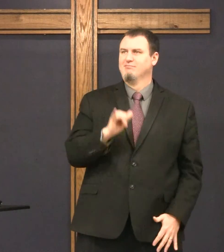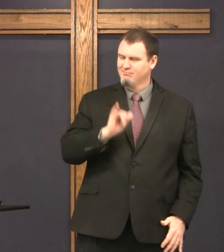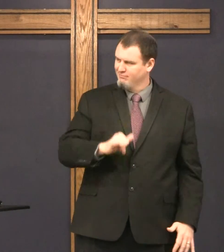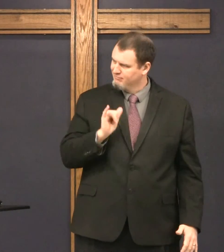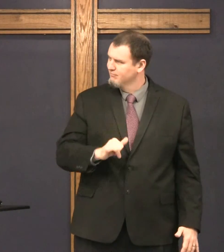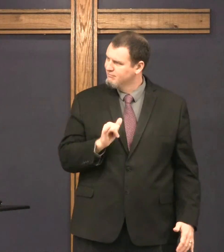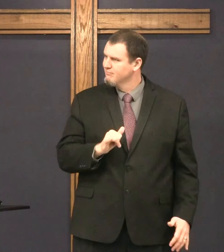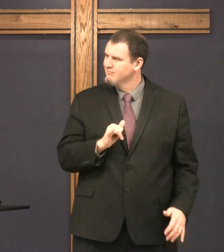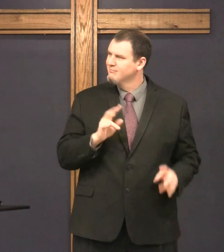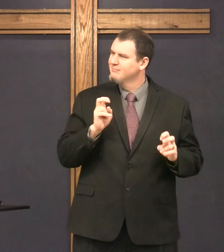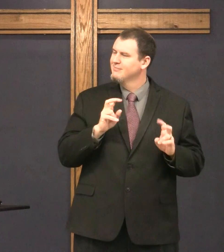this.